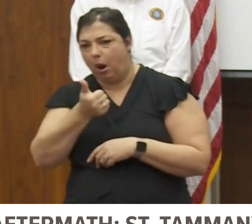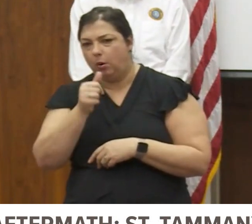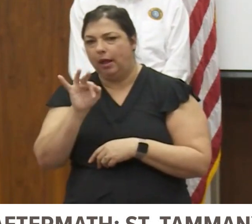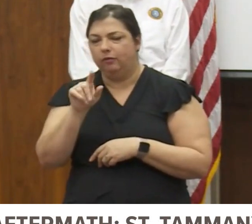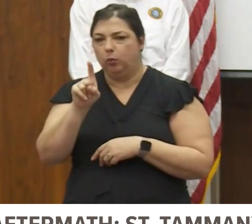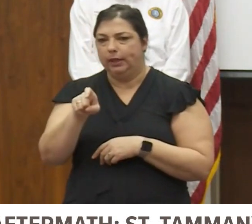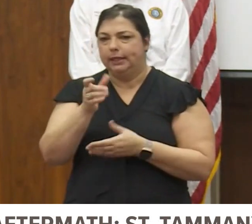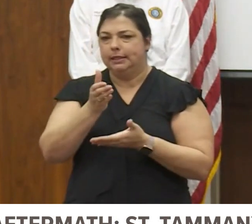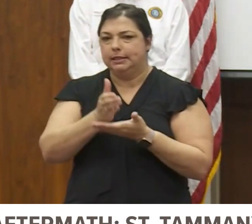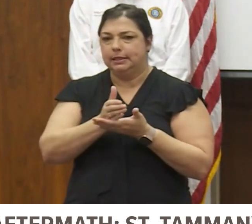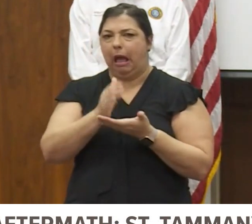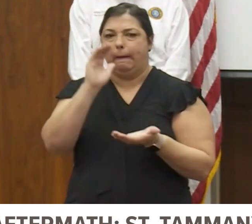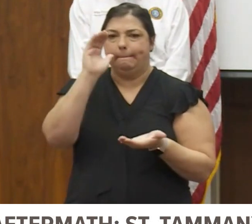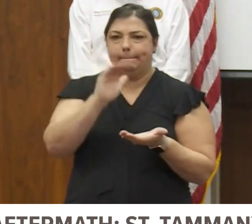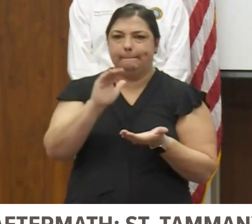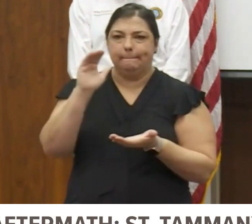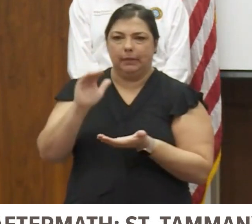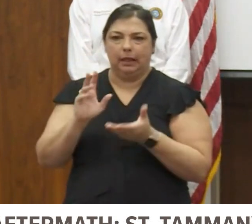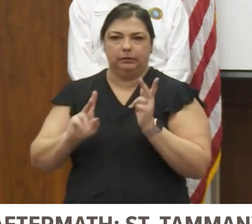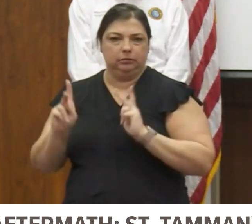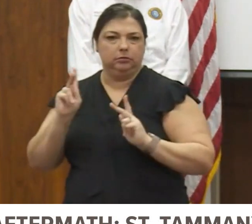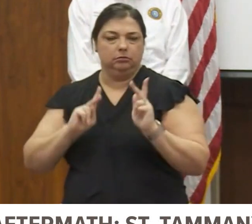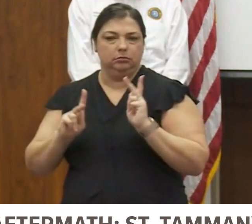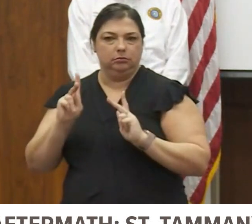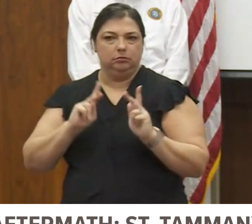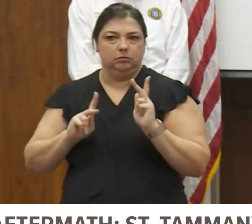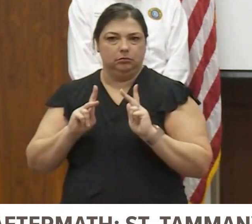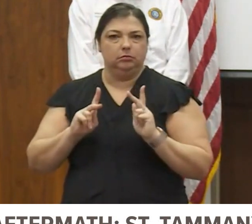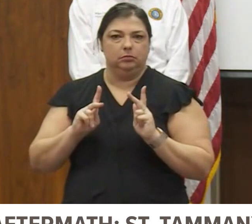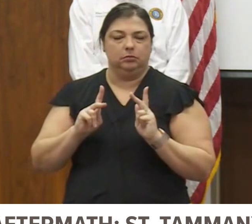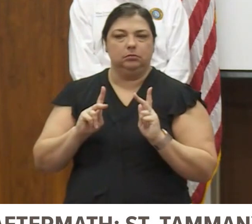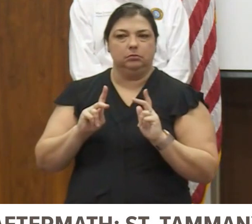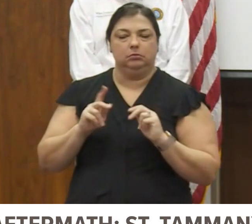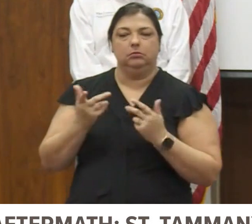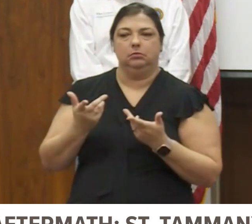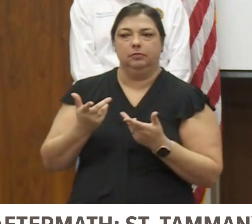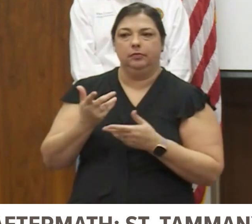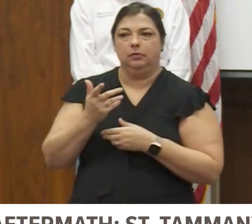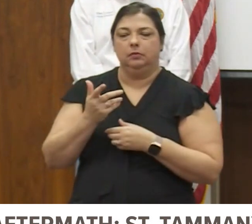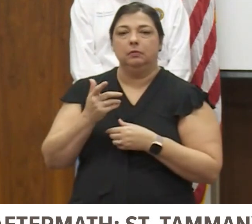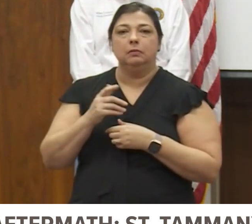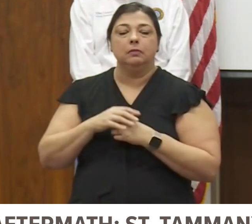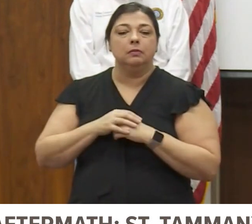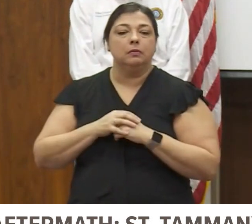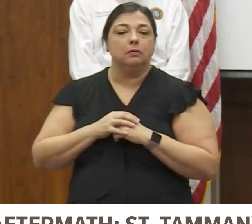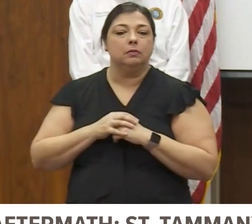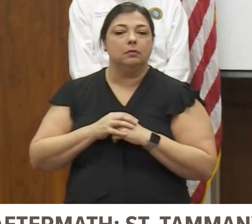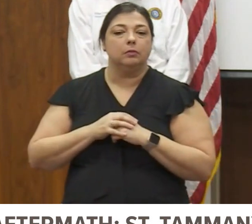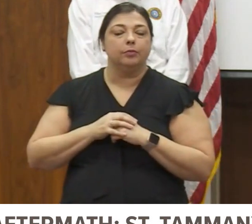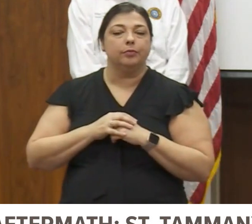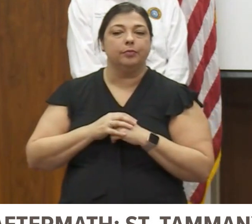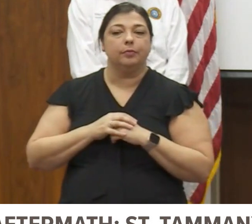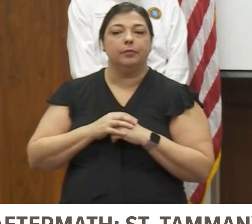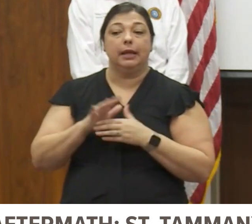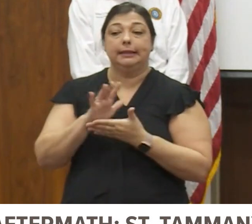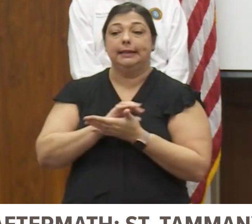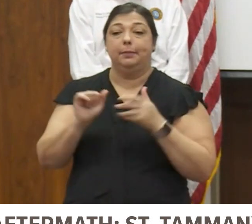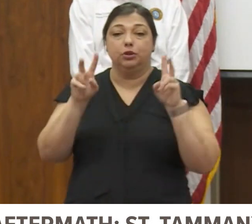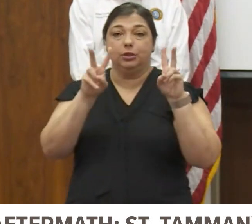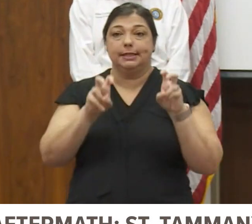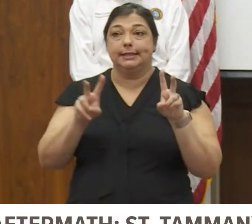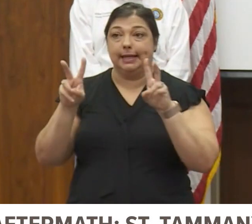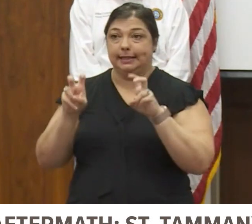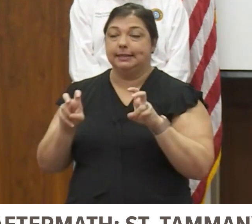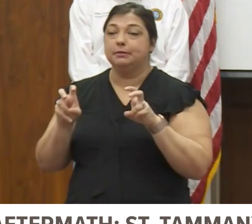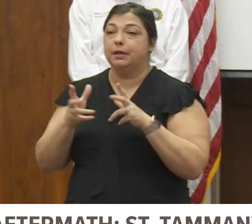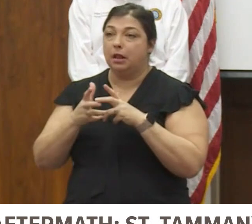downstaffing some of our stakeholders here in the emergency operations center. The damage assessment teams has already done